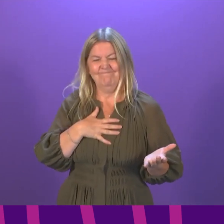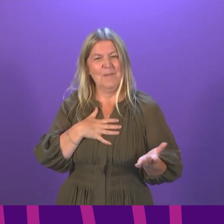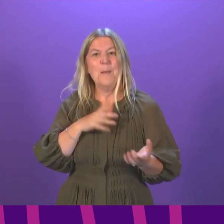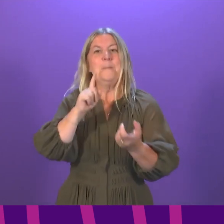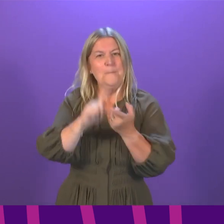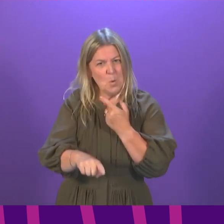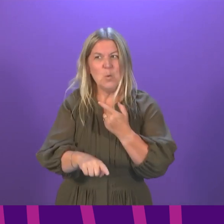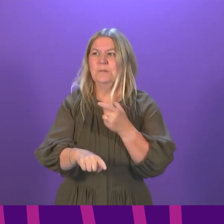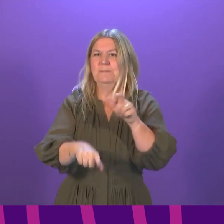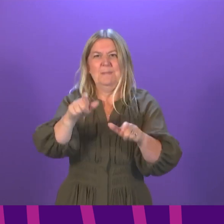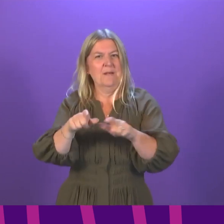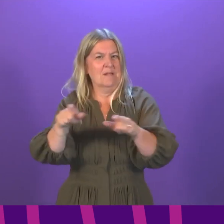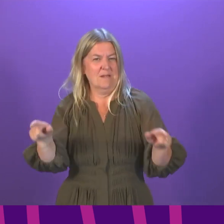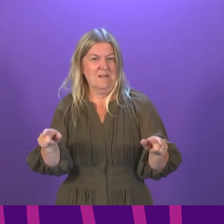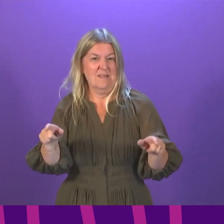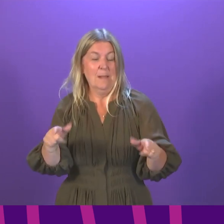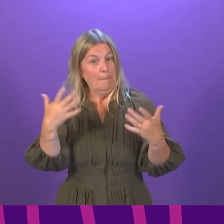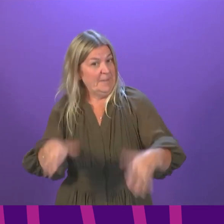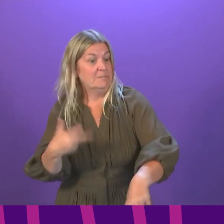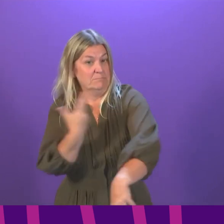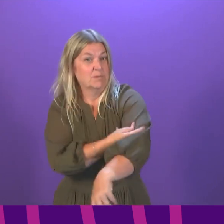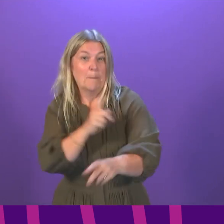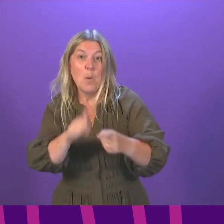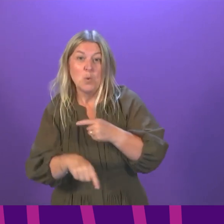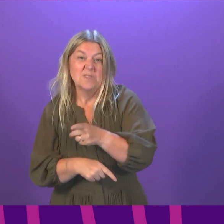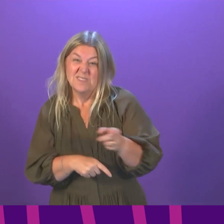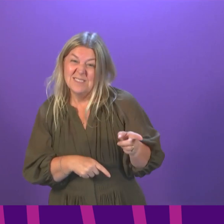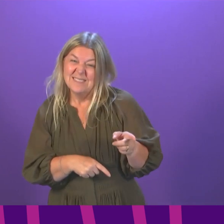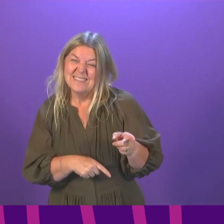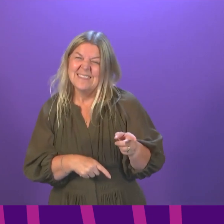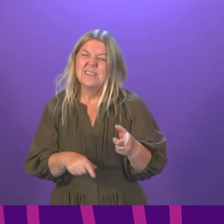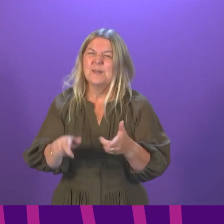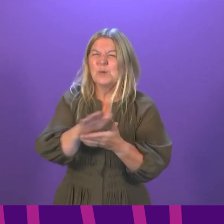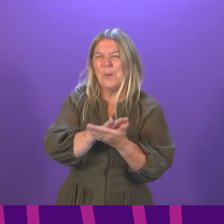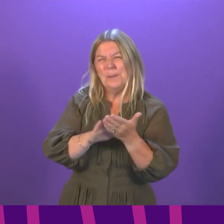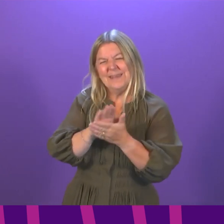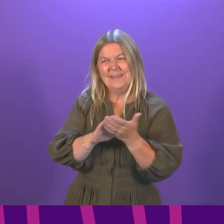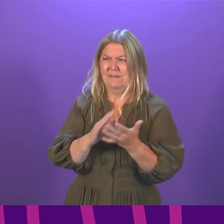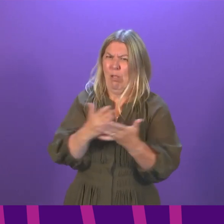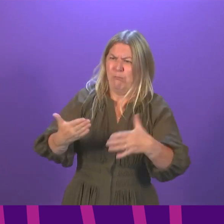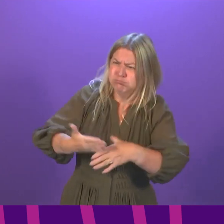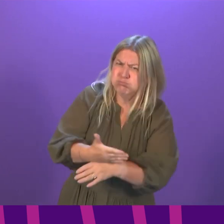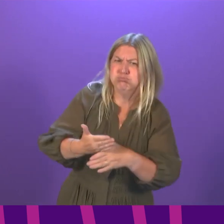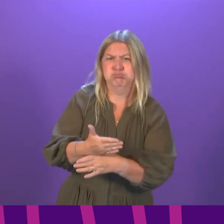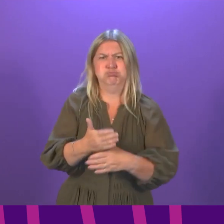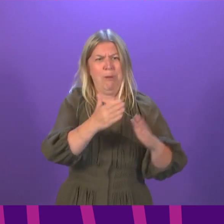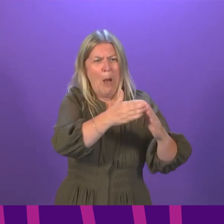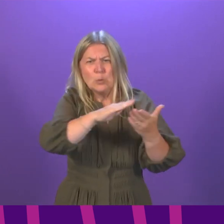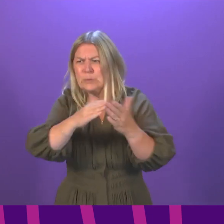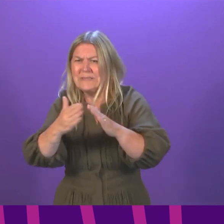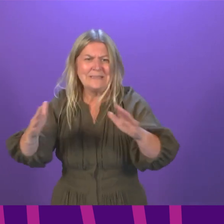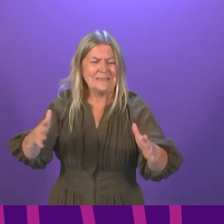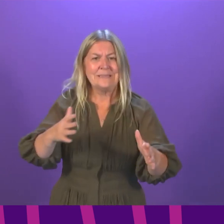majority of eligible people are vaccinated. You would be going to a lot of effort and going to a lot of doors where everybody was